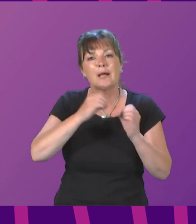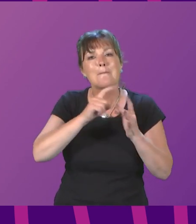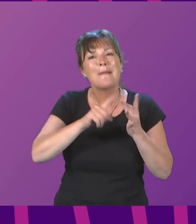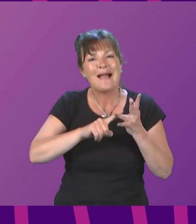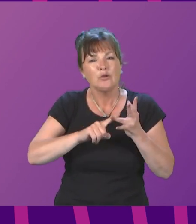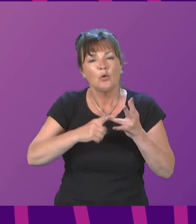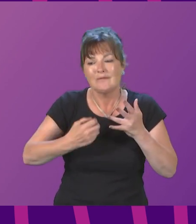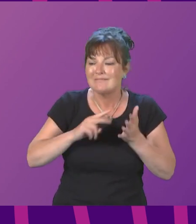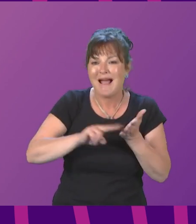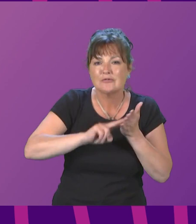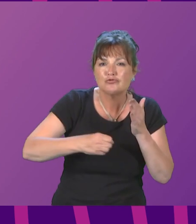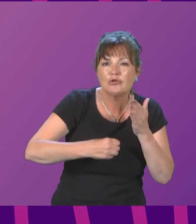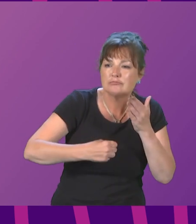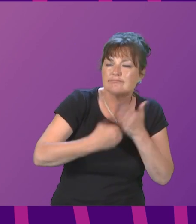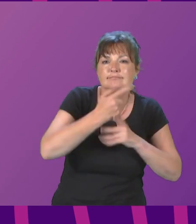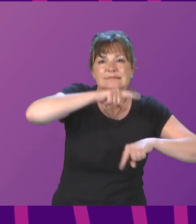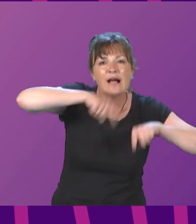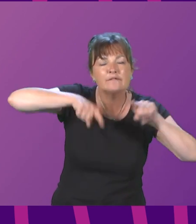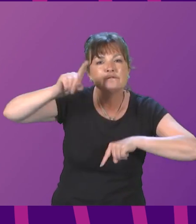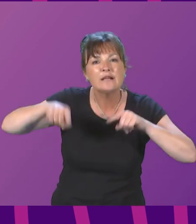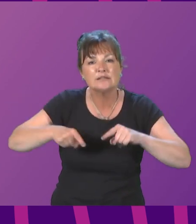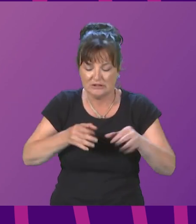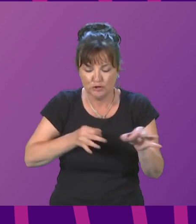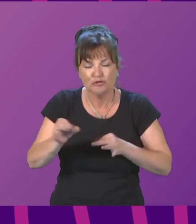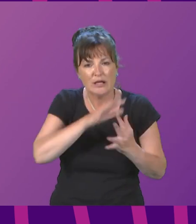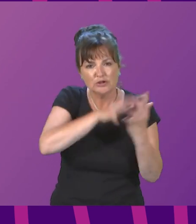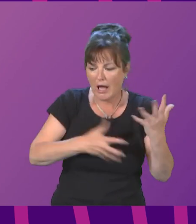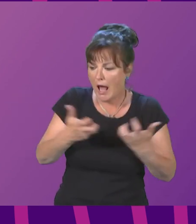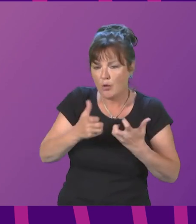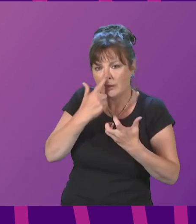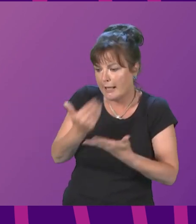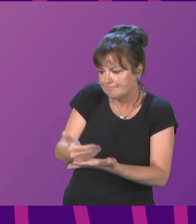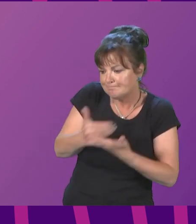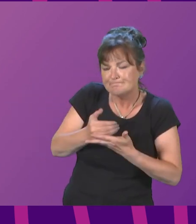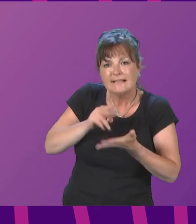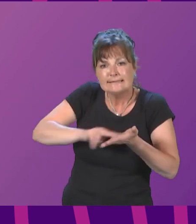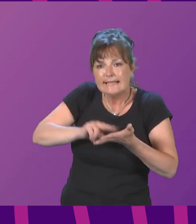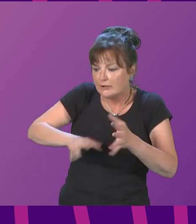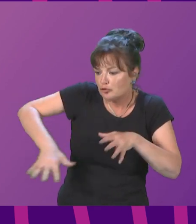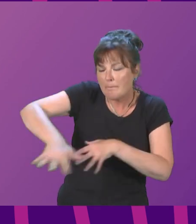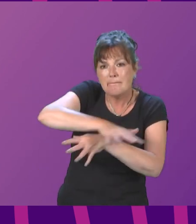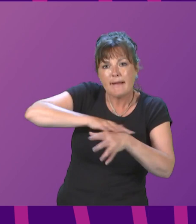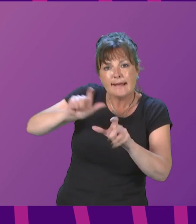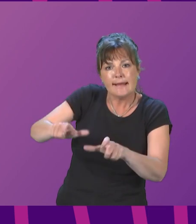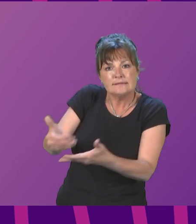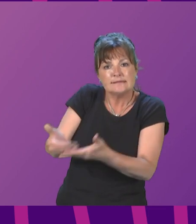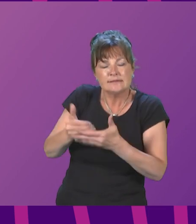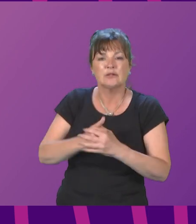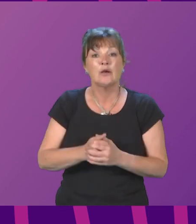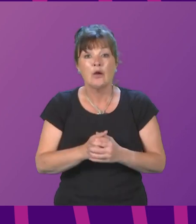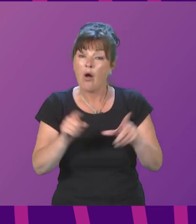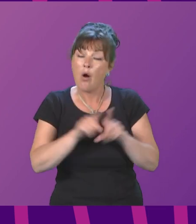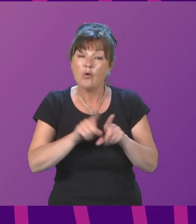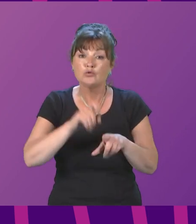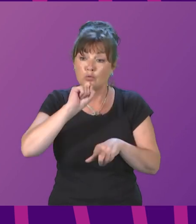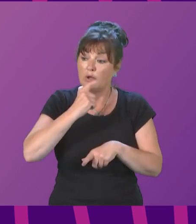take action to stimulate private investment in nature restoration. We will continue work to identify the location of a new national park